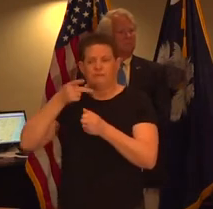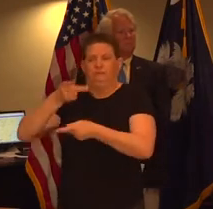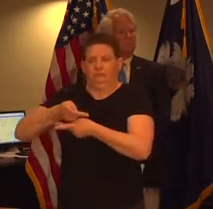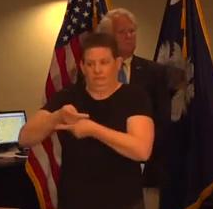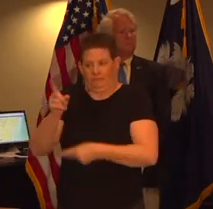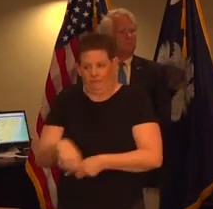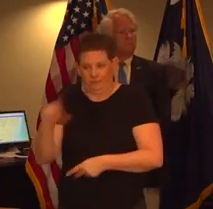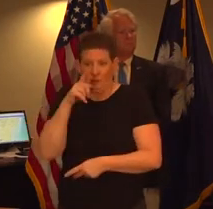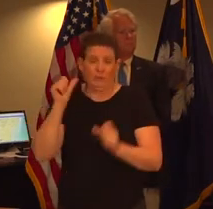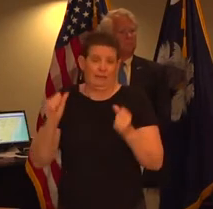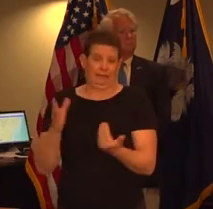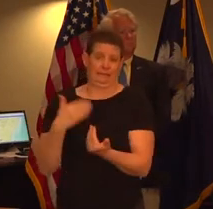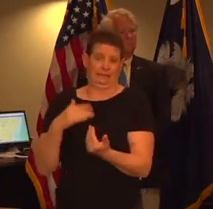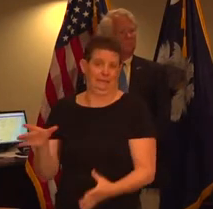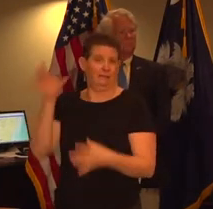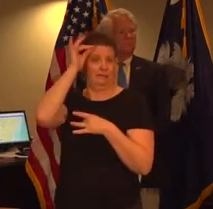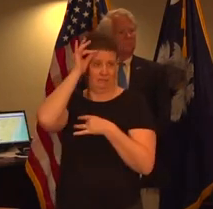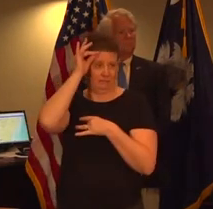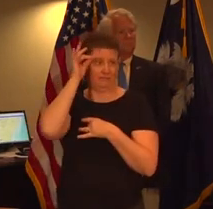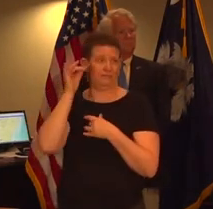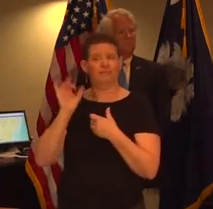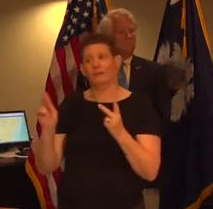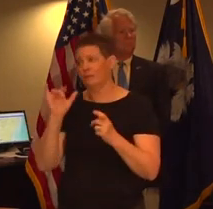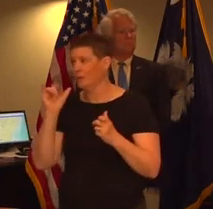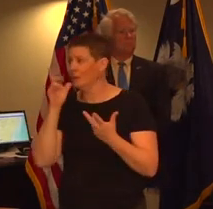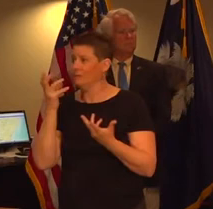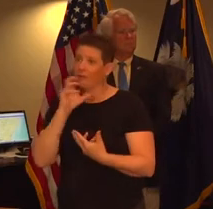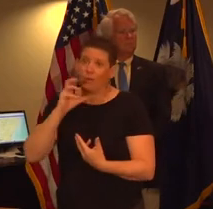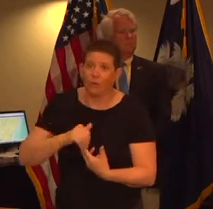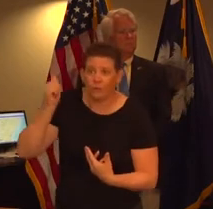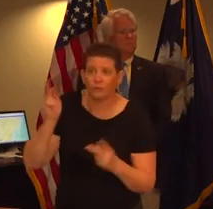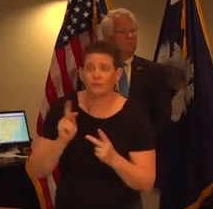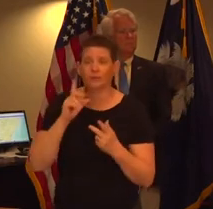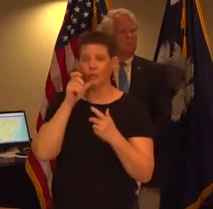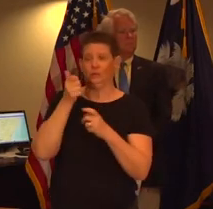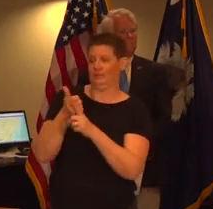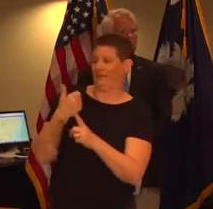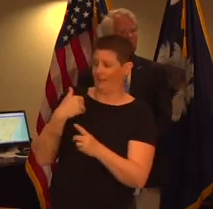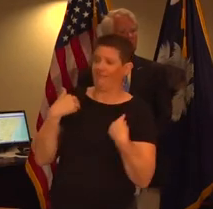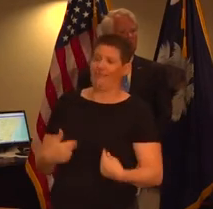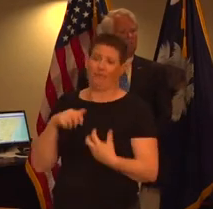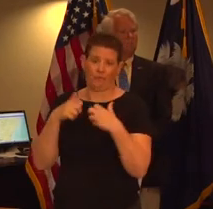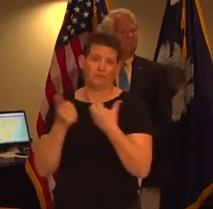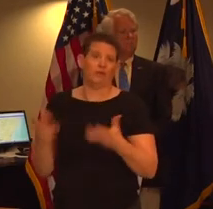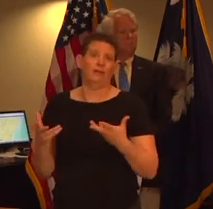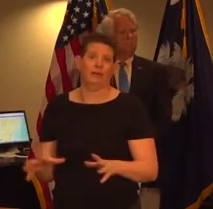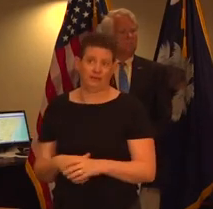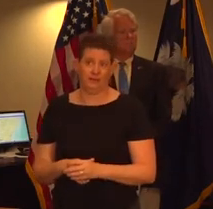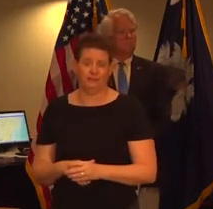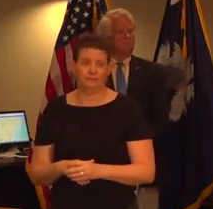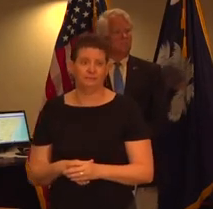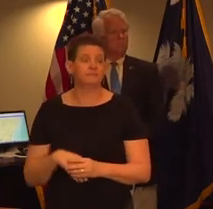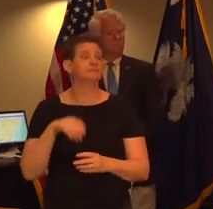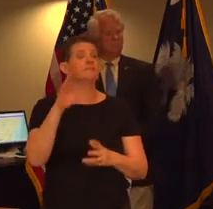those at highest risk like the elderly and people with serious underlying conditions i would now like to provide a